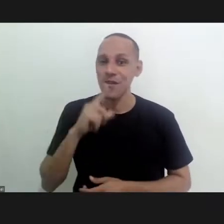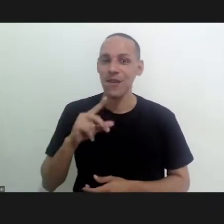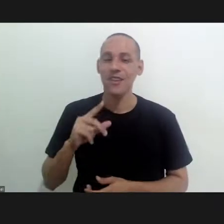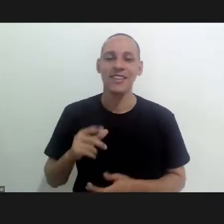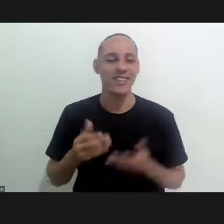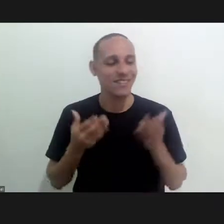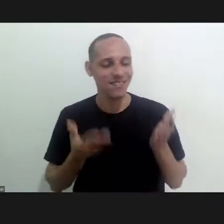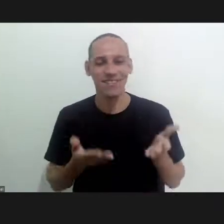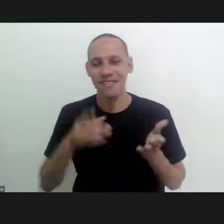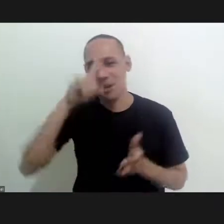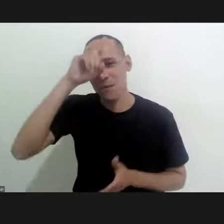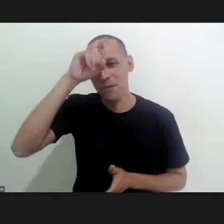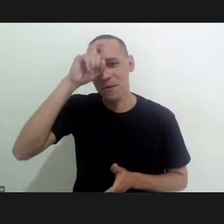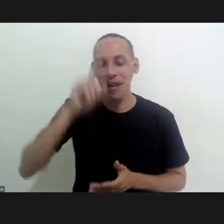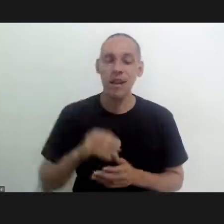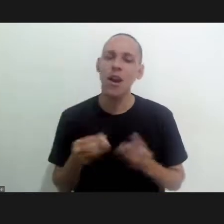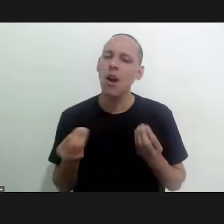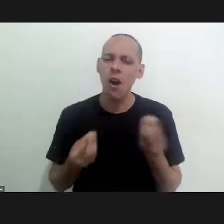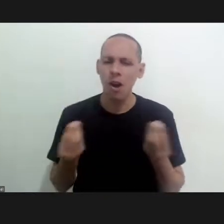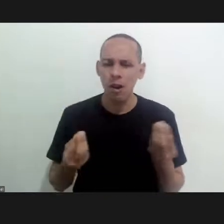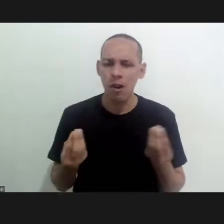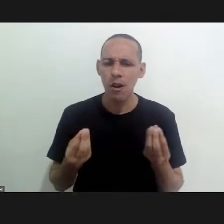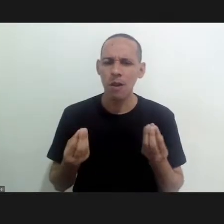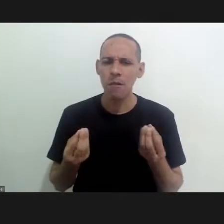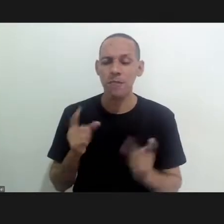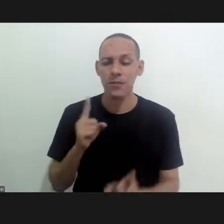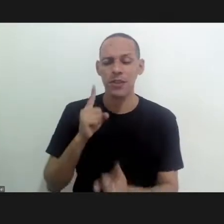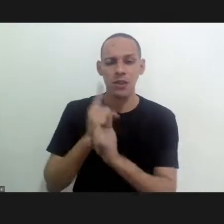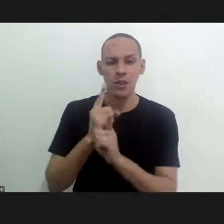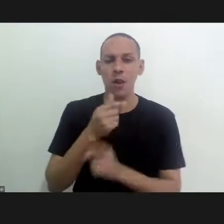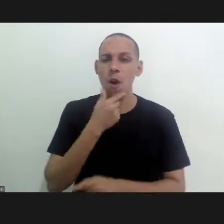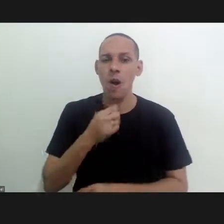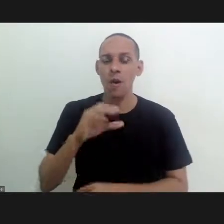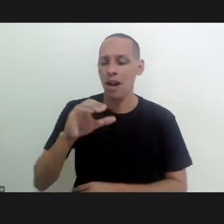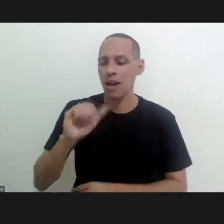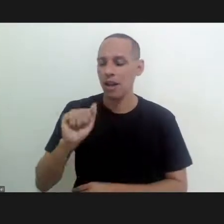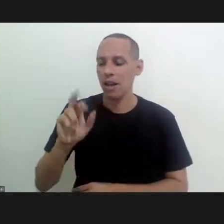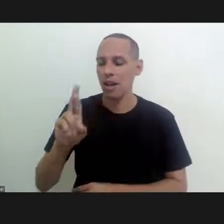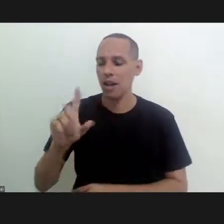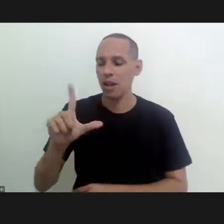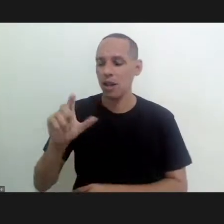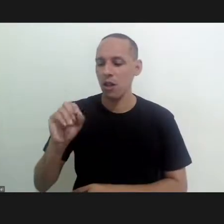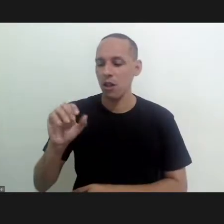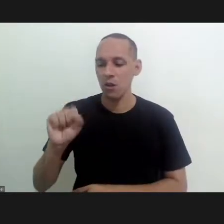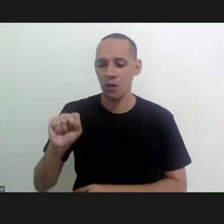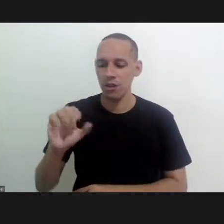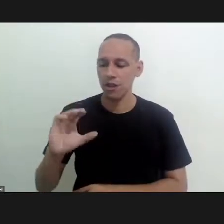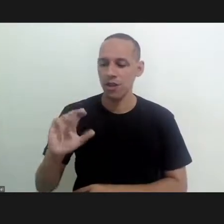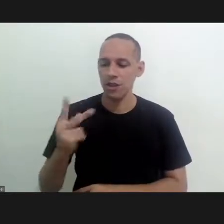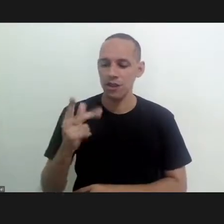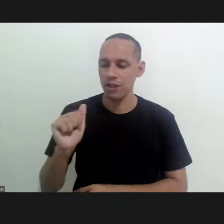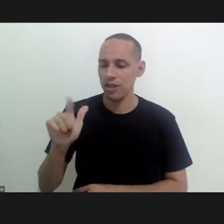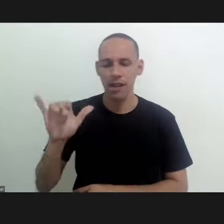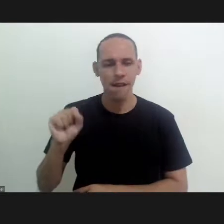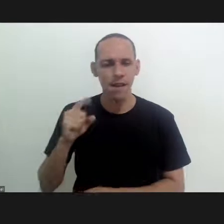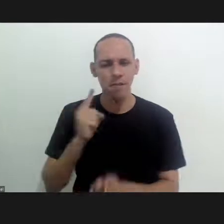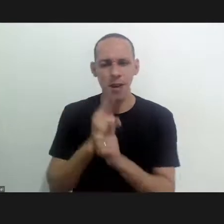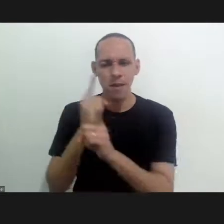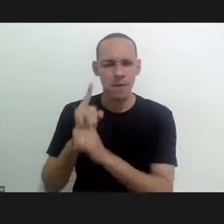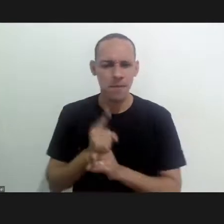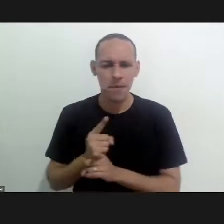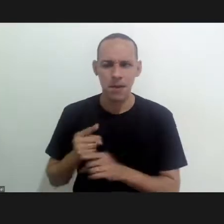exactly thanks to the discovery of Carlos Chagas on everything which he